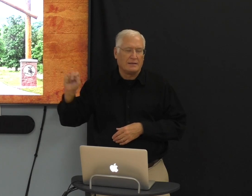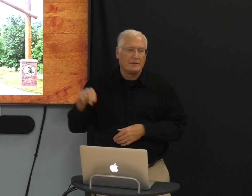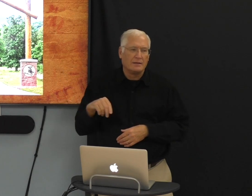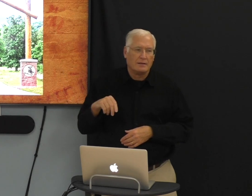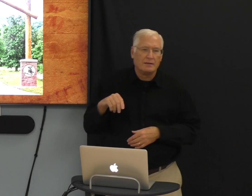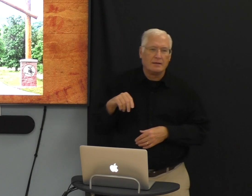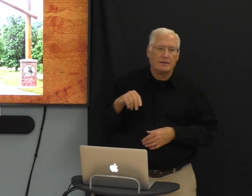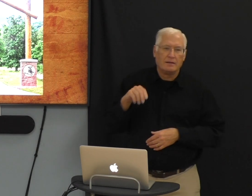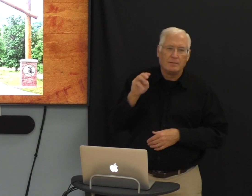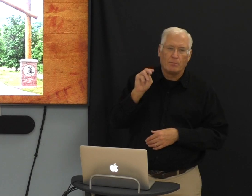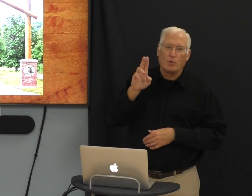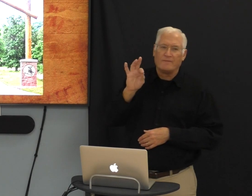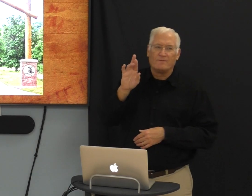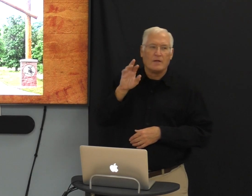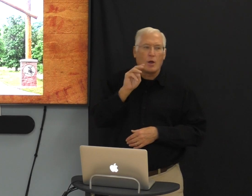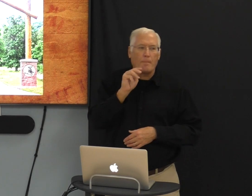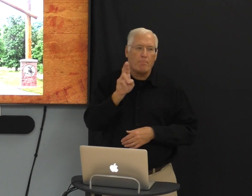Munster, Missouri.